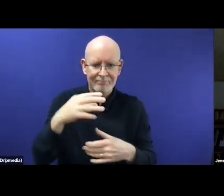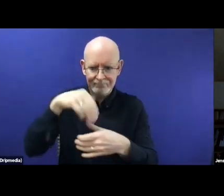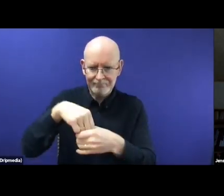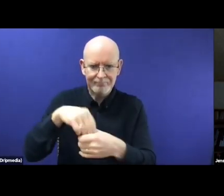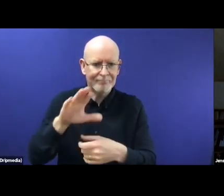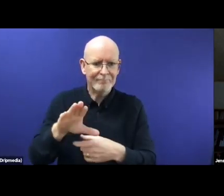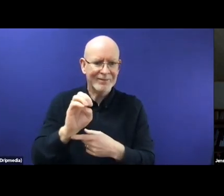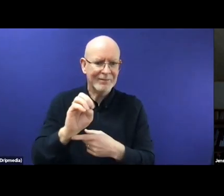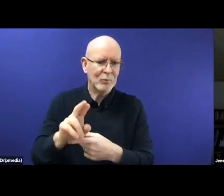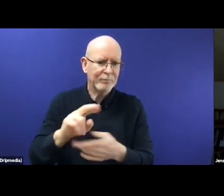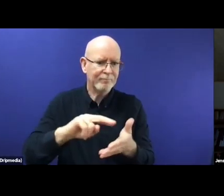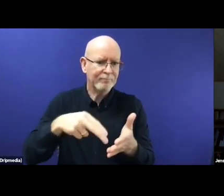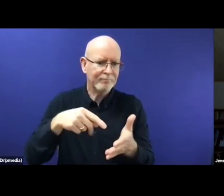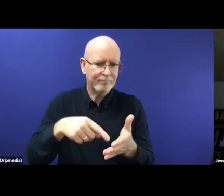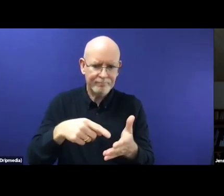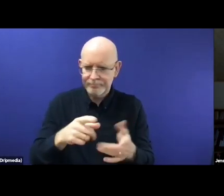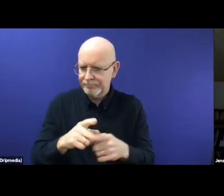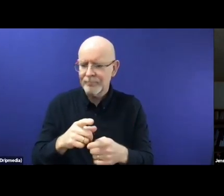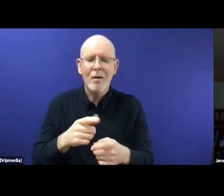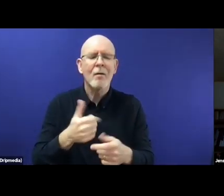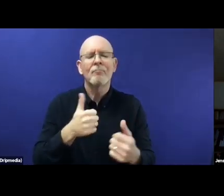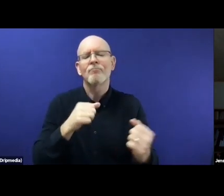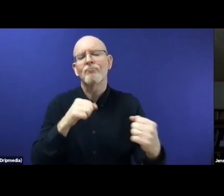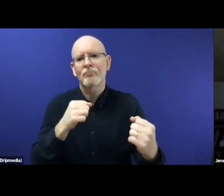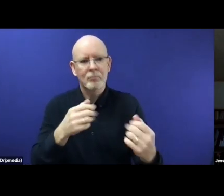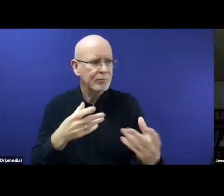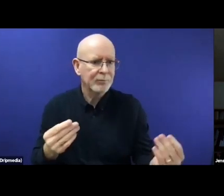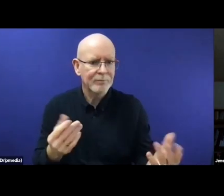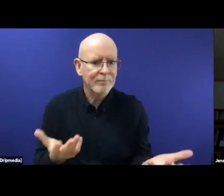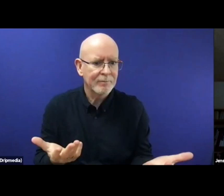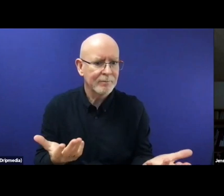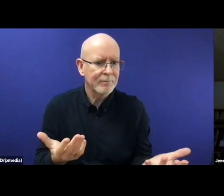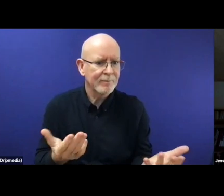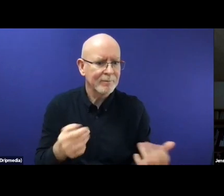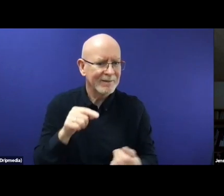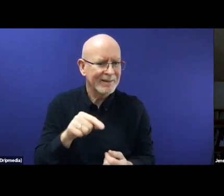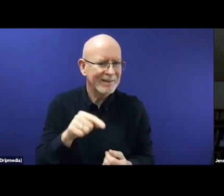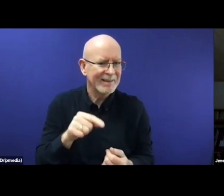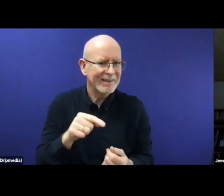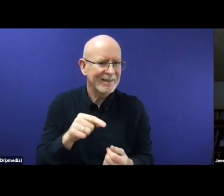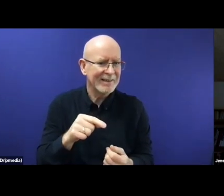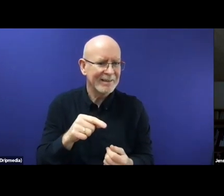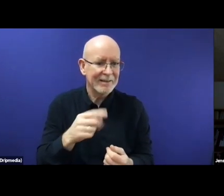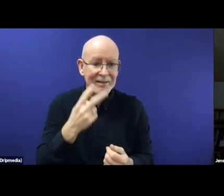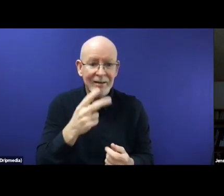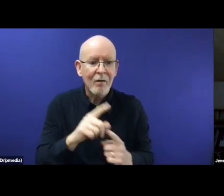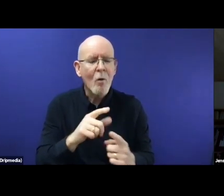the dilution of mutual trust may actually sort of become